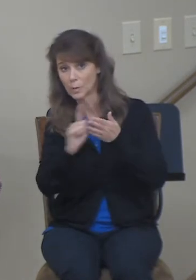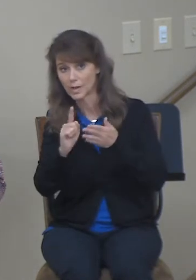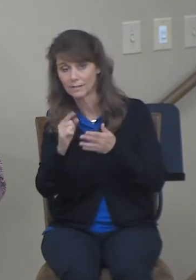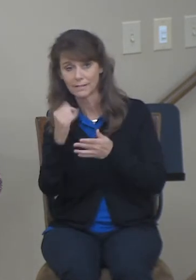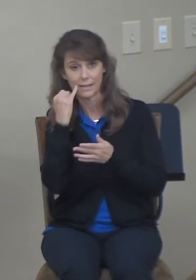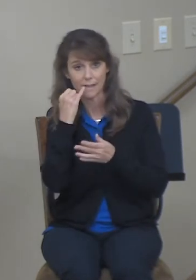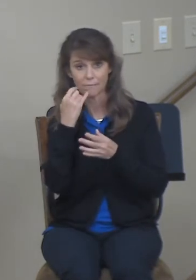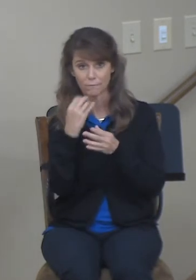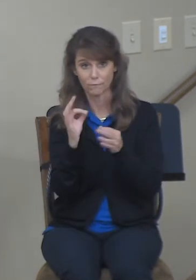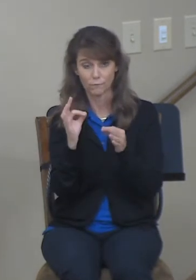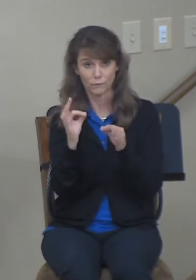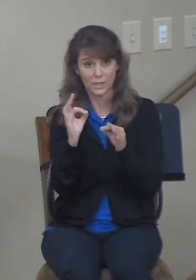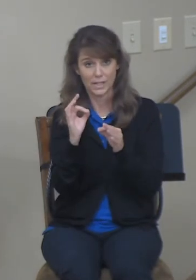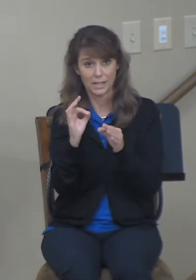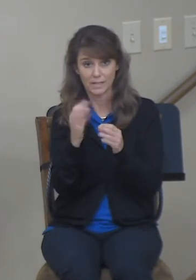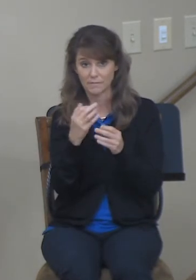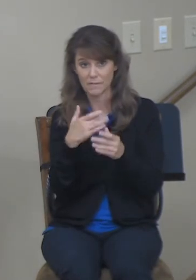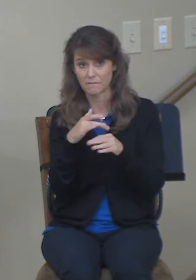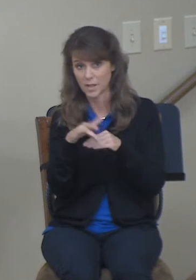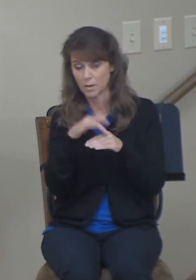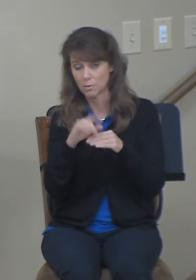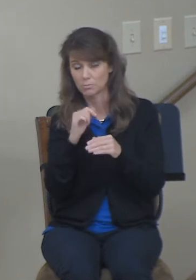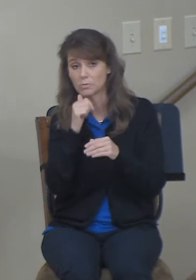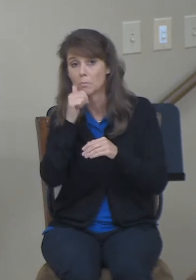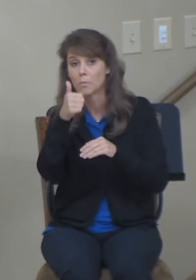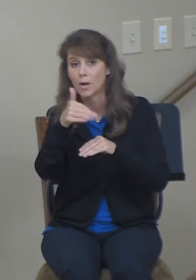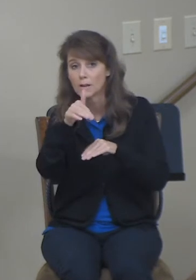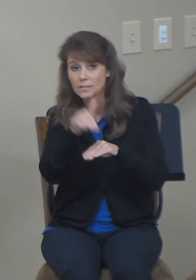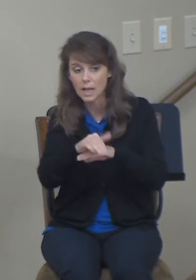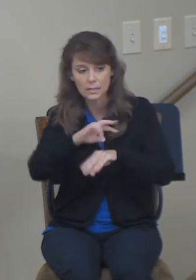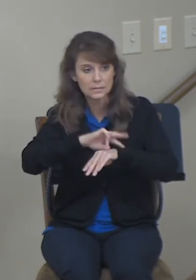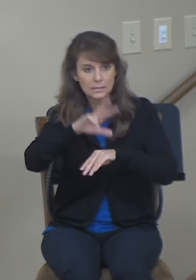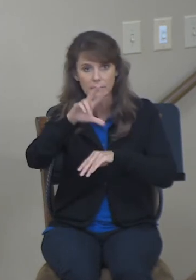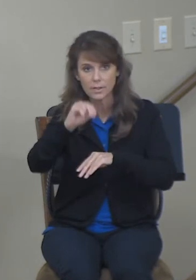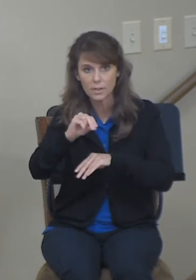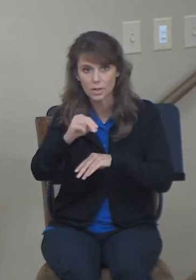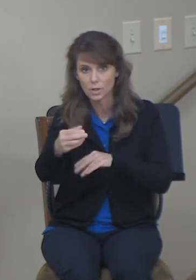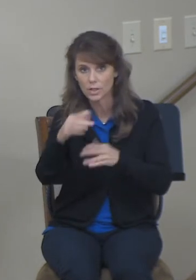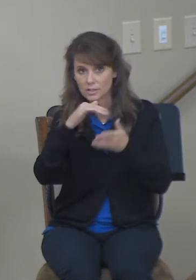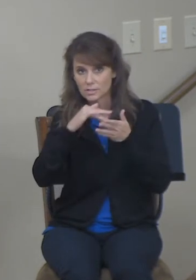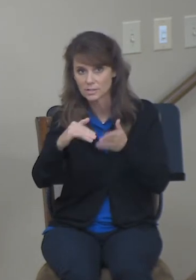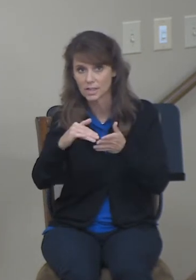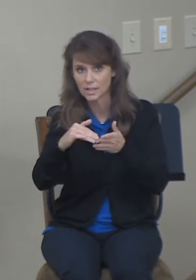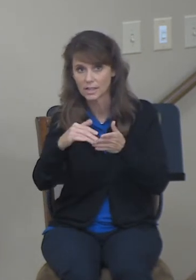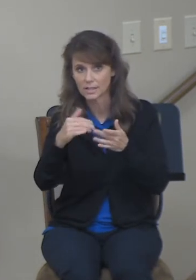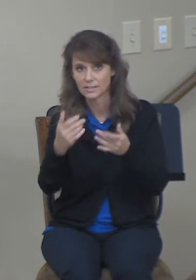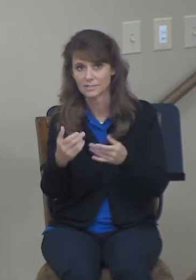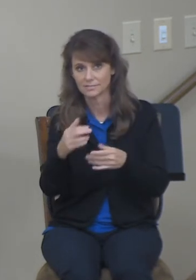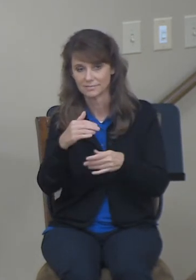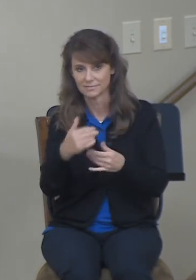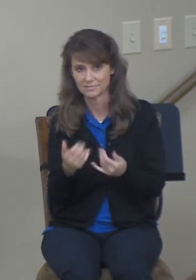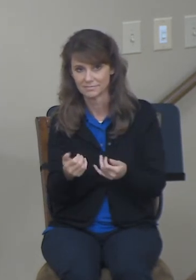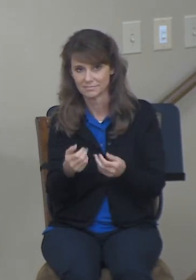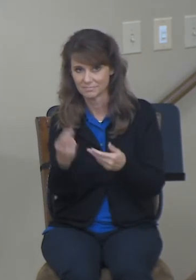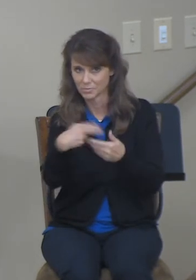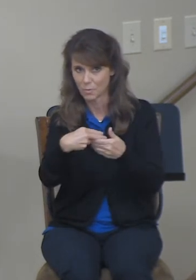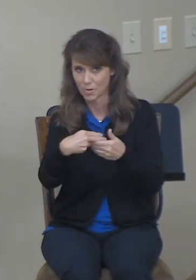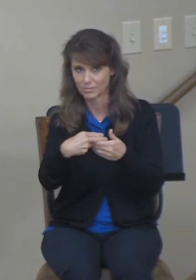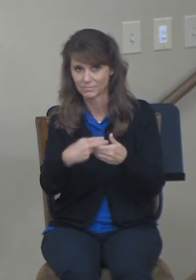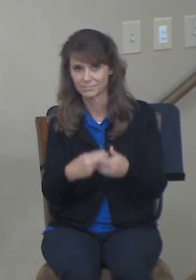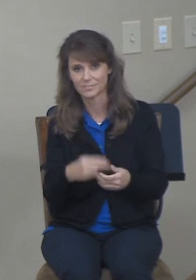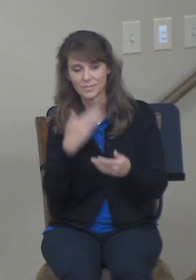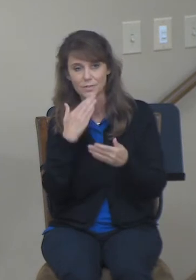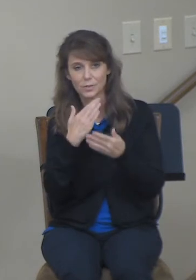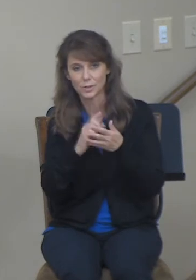tomorrow night we're going to wrap up our study on evidences at 730. And if you can, please join us then. Have a great rest of the week, everyone.